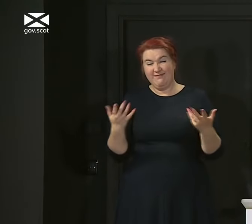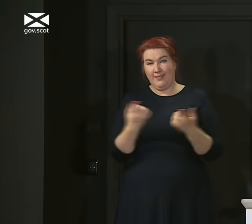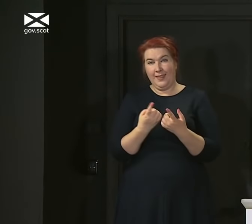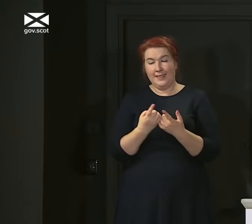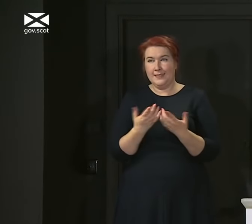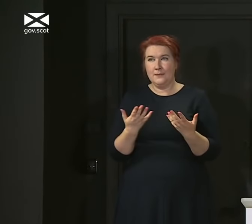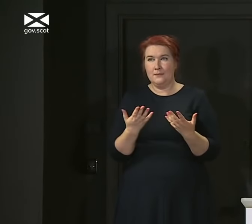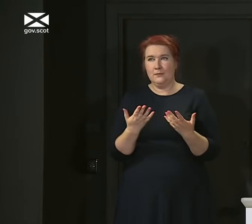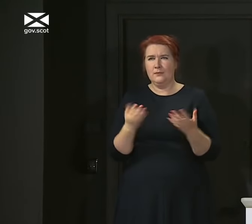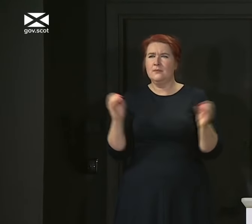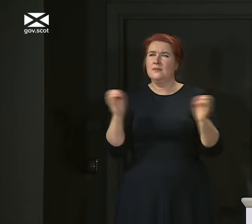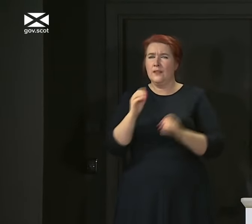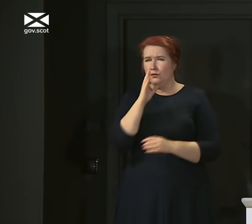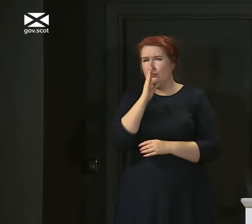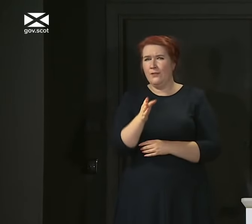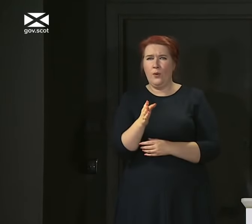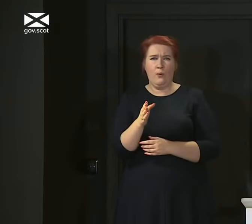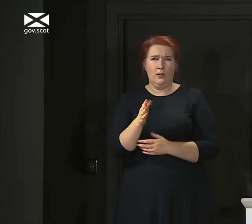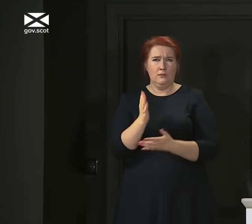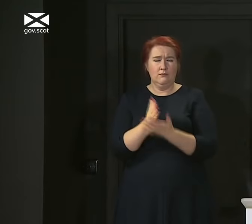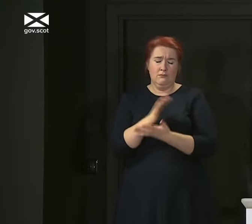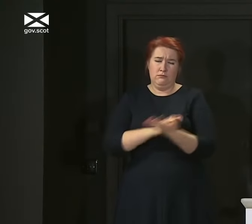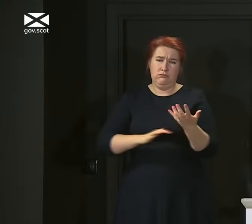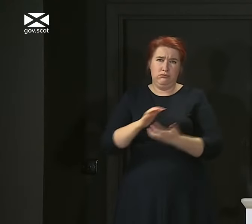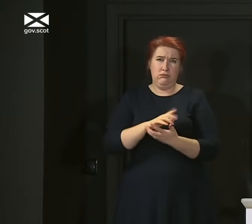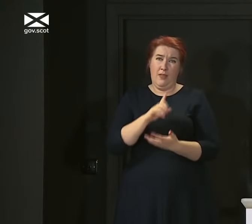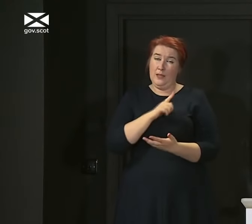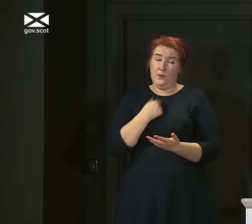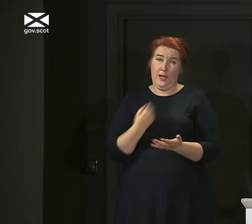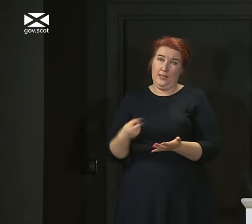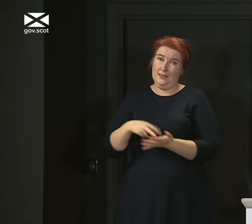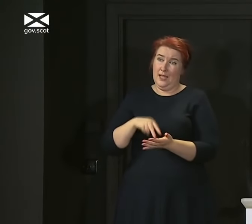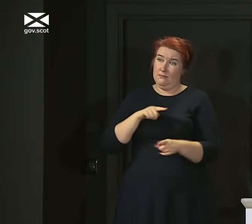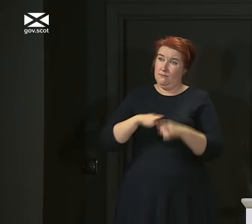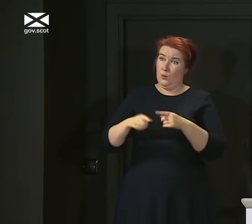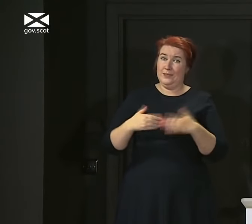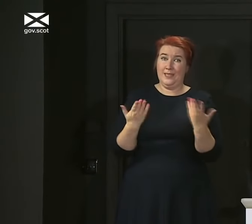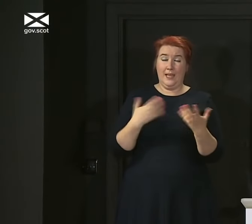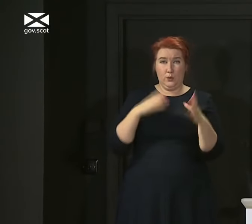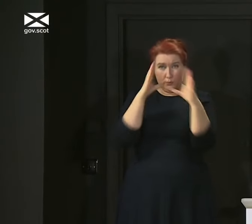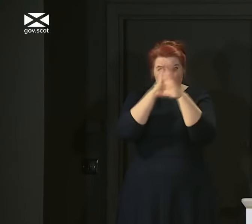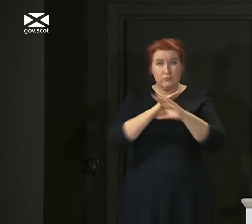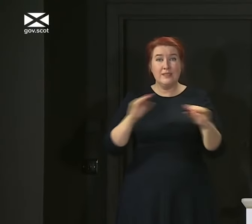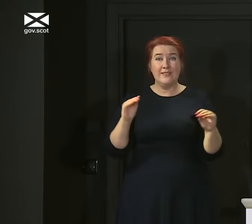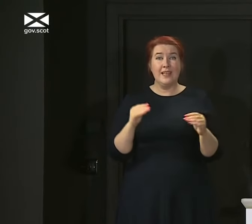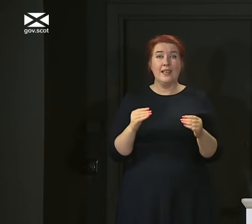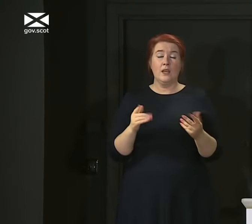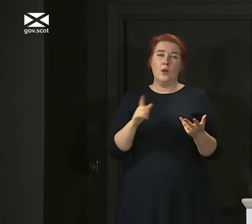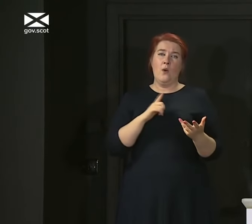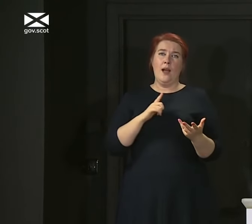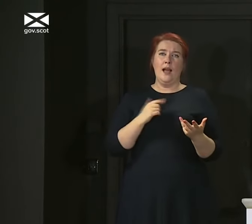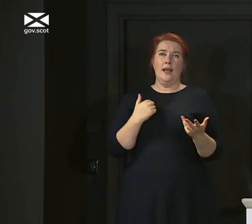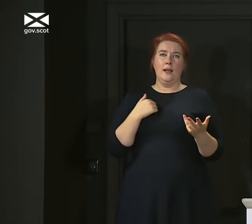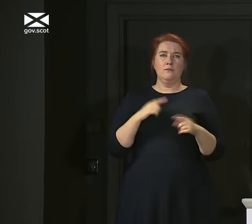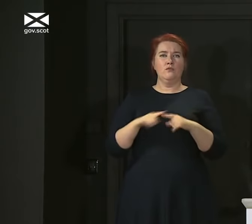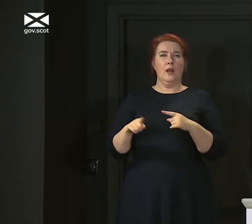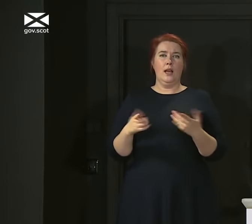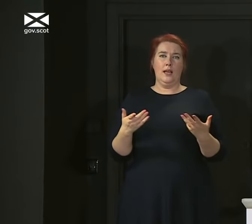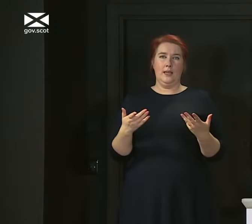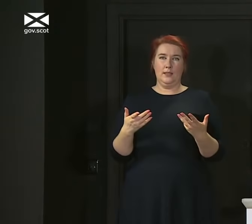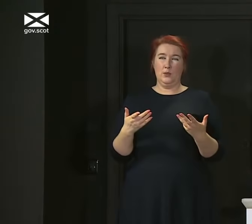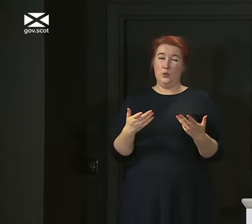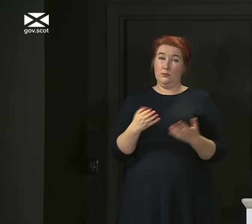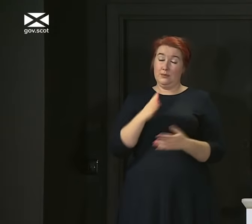straightforward. And part of the reason I still stand here most days to give this briefing is to try to, as